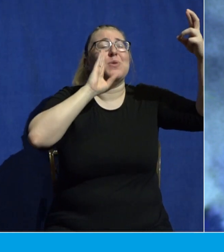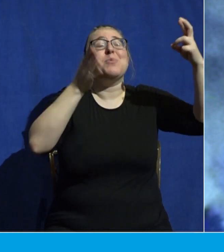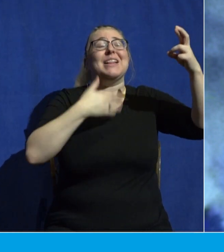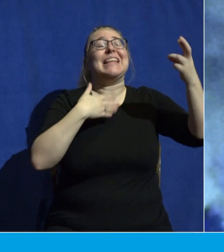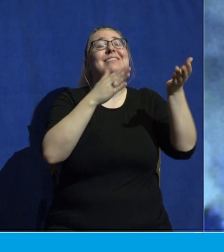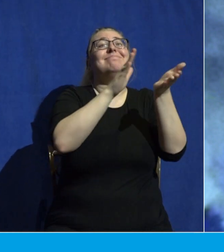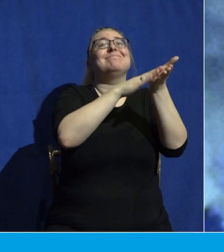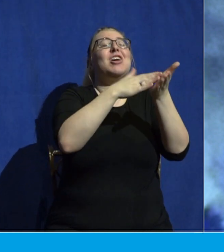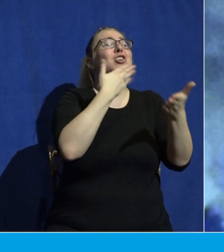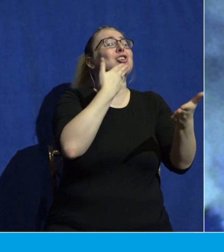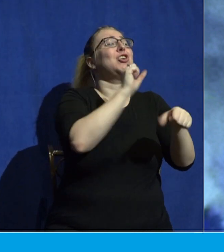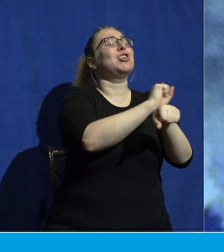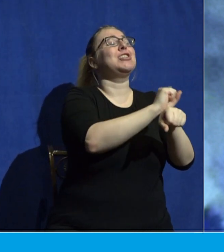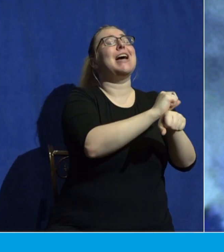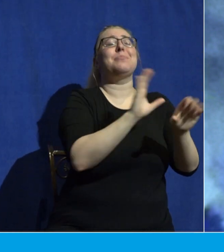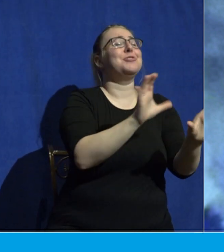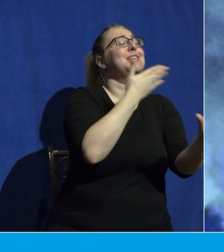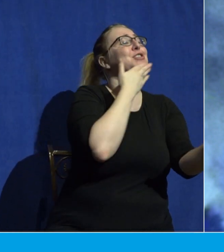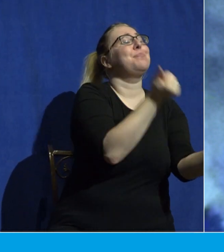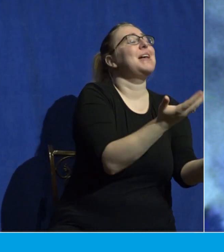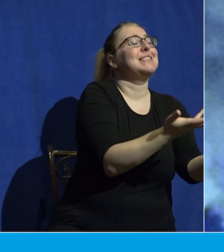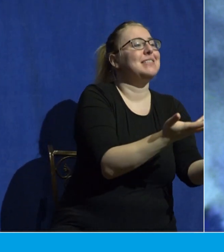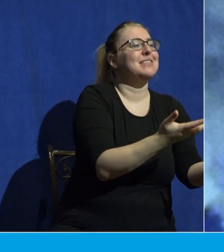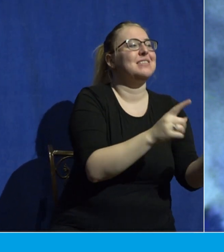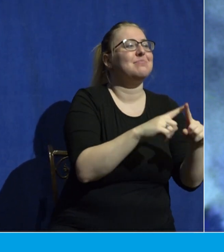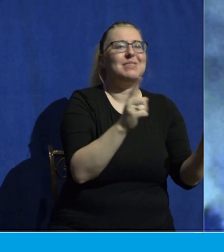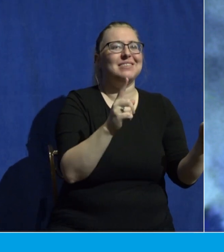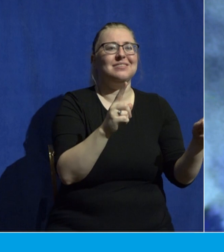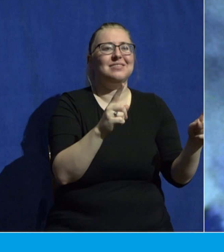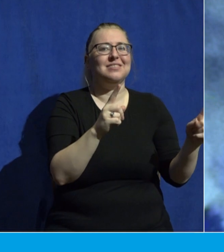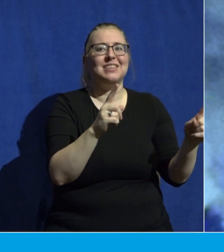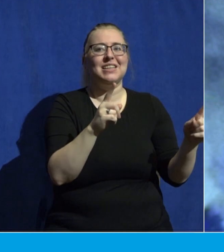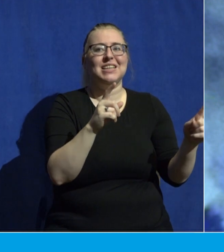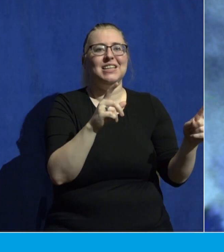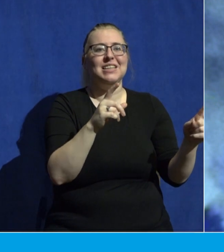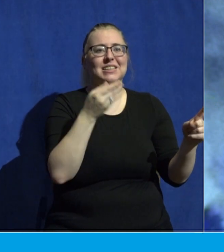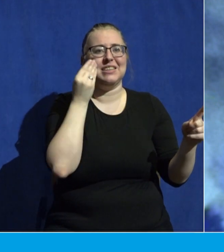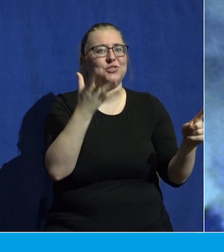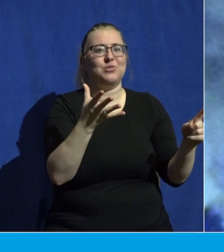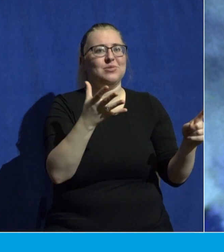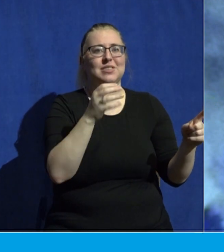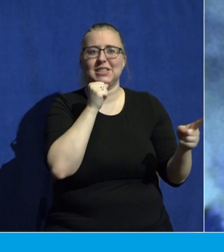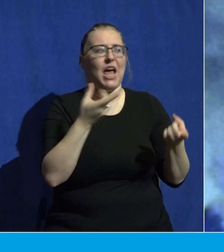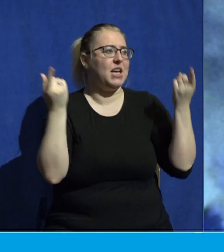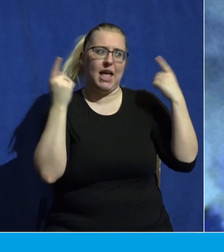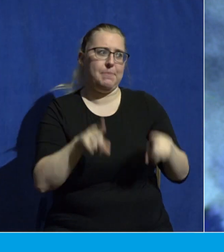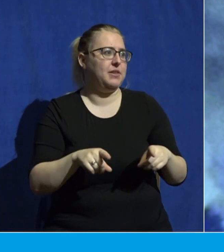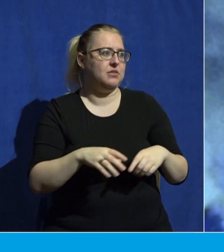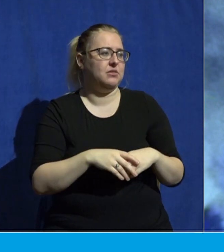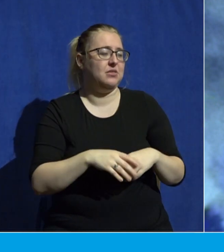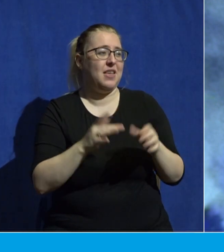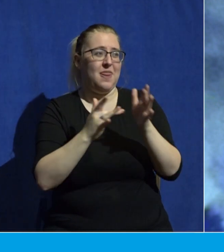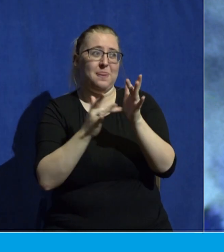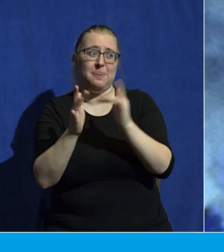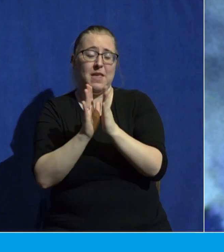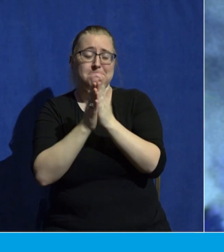We did our very best. And can I tell you something? That is not gonna happen. The Bible is much more honest with our condition. Our